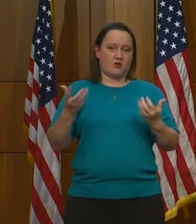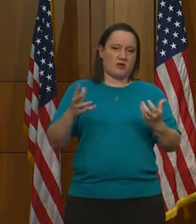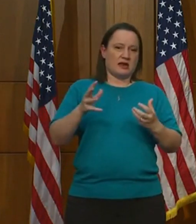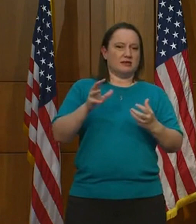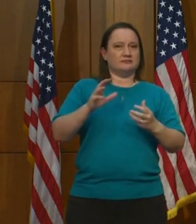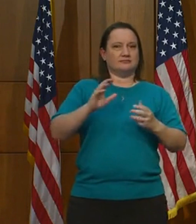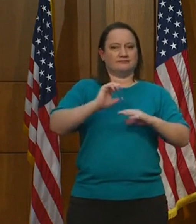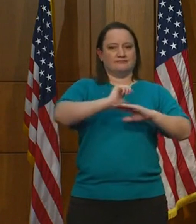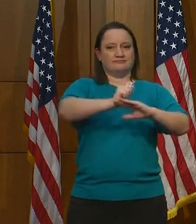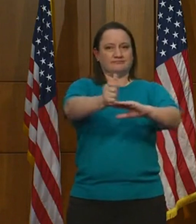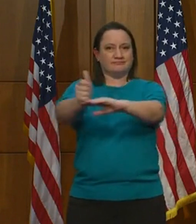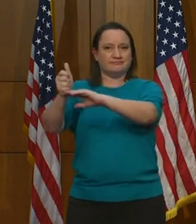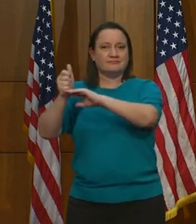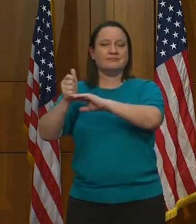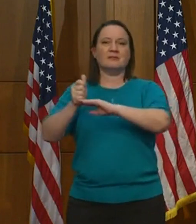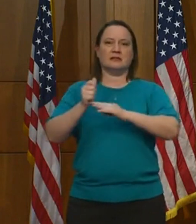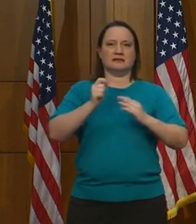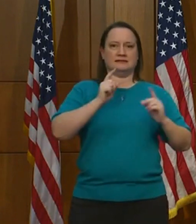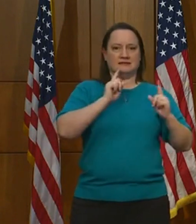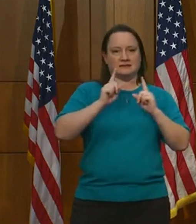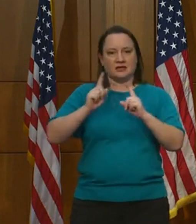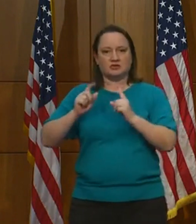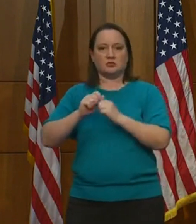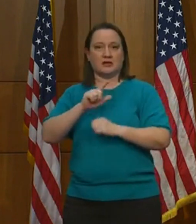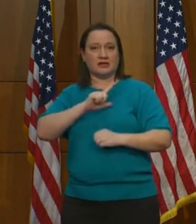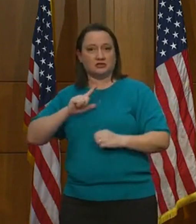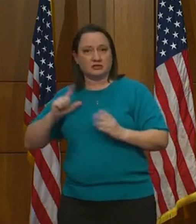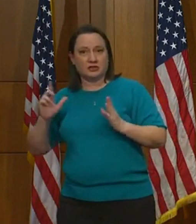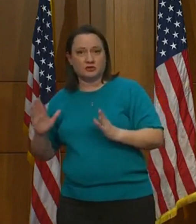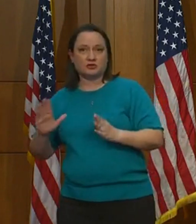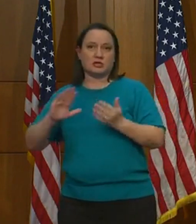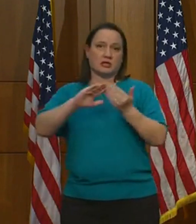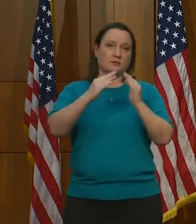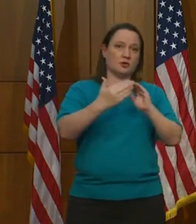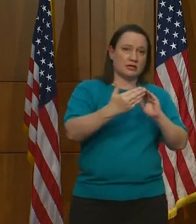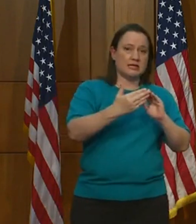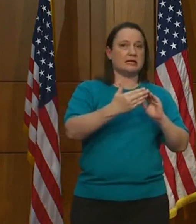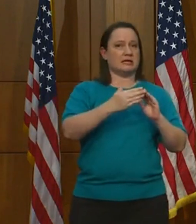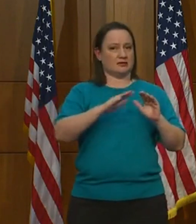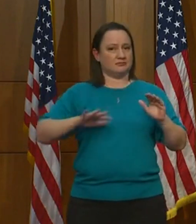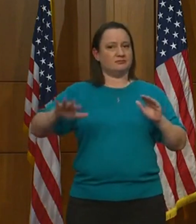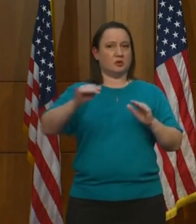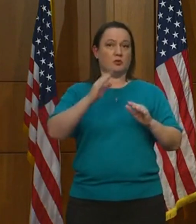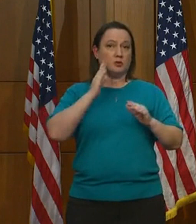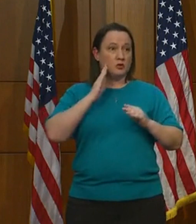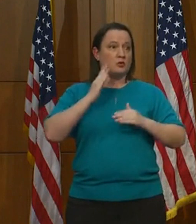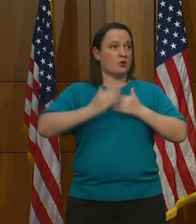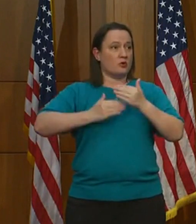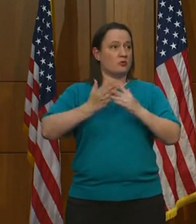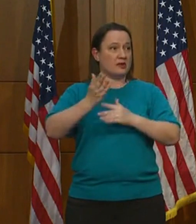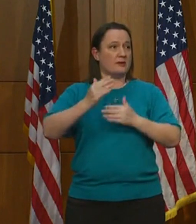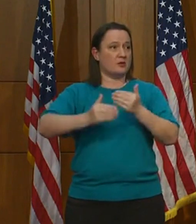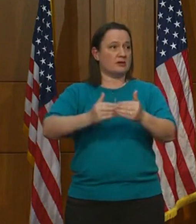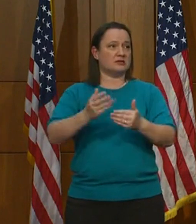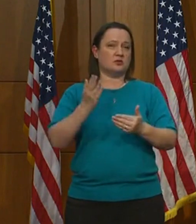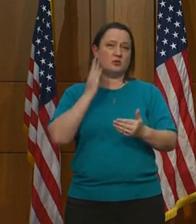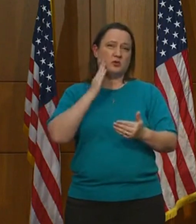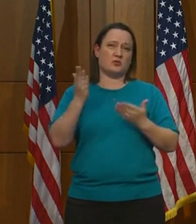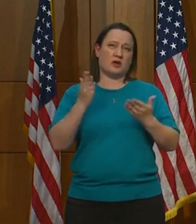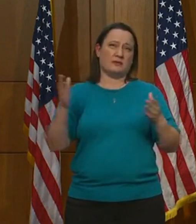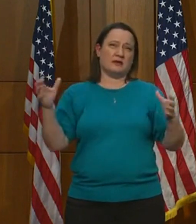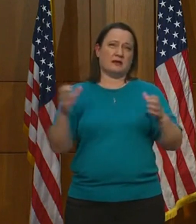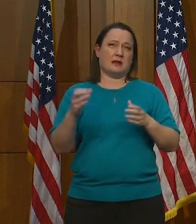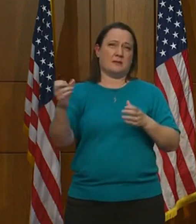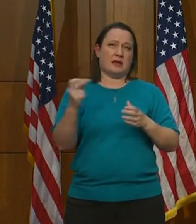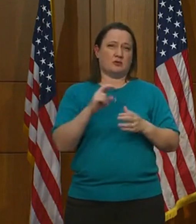continued discussions with our legislators. And we'll go through that process. We'll probably come back to Richmond around the